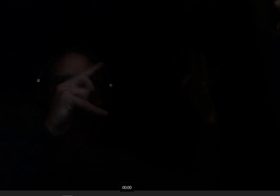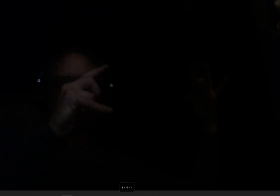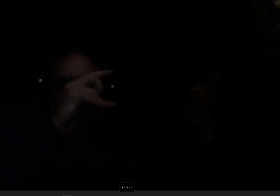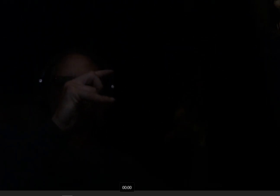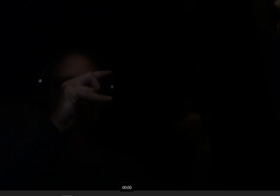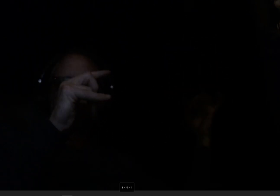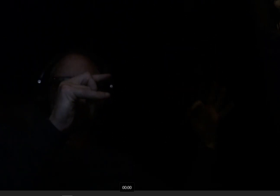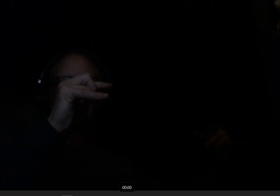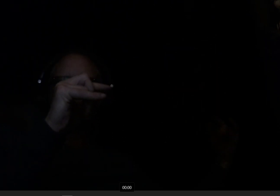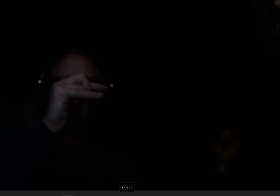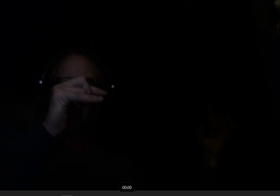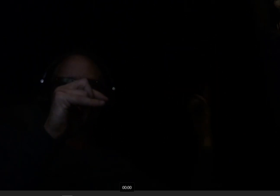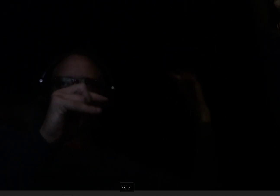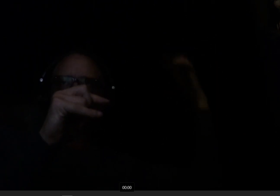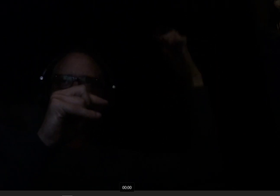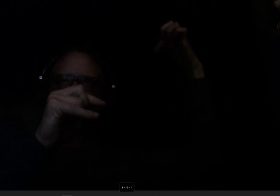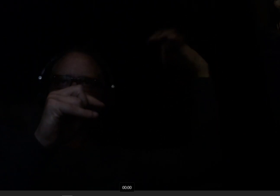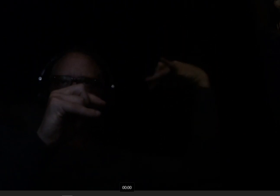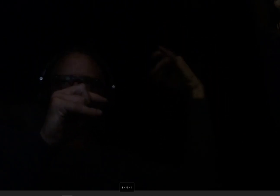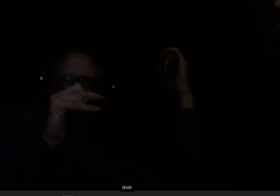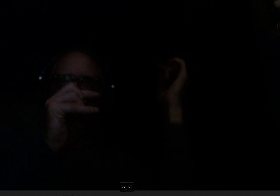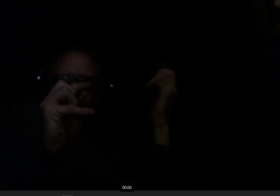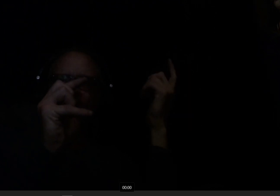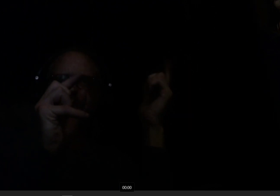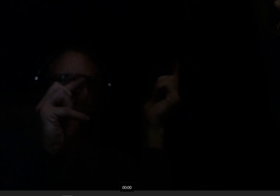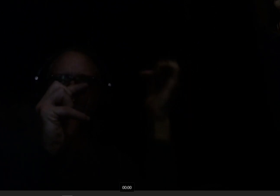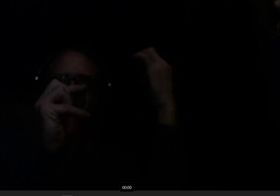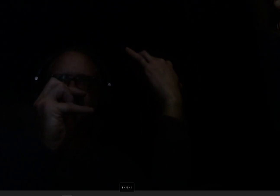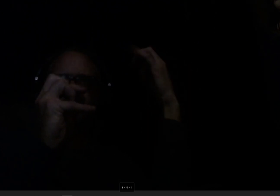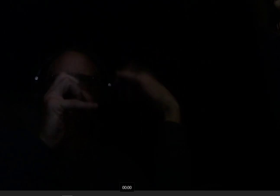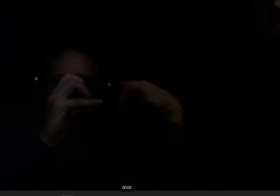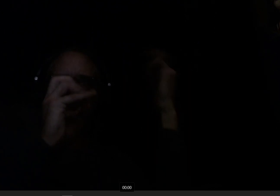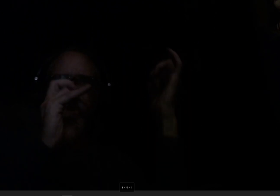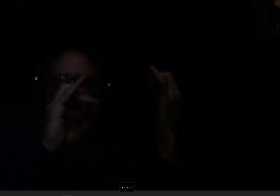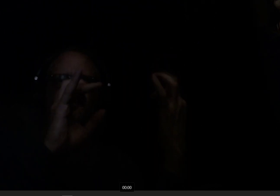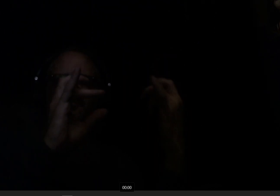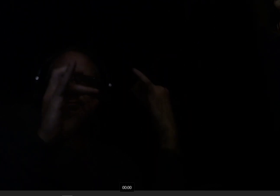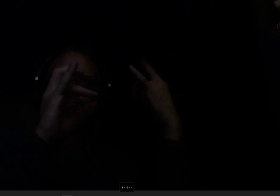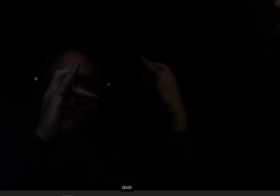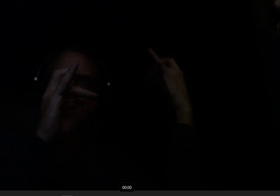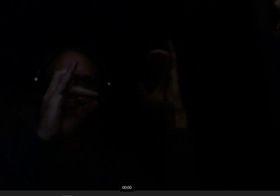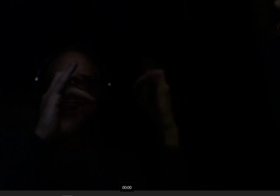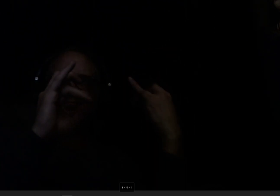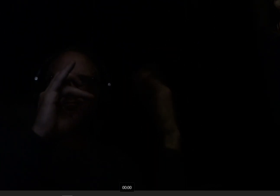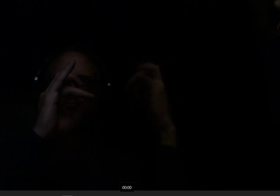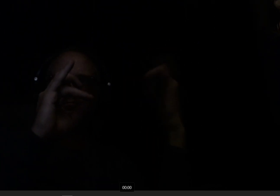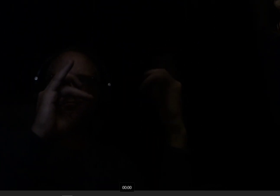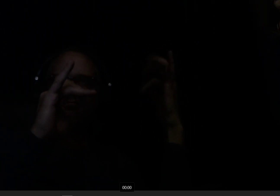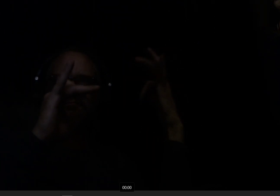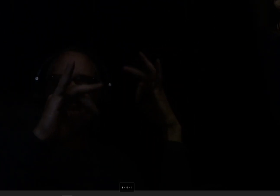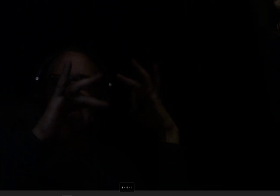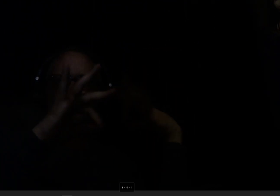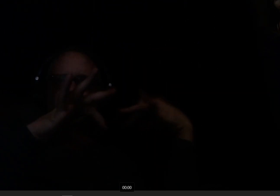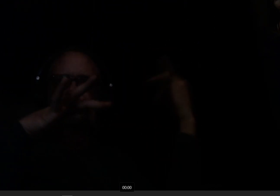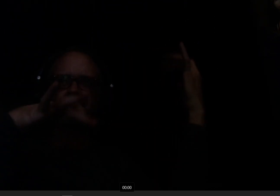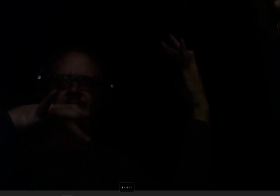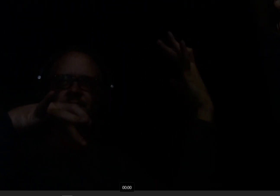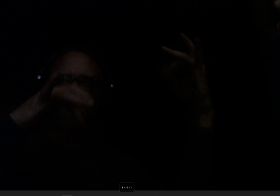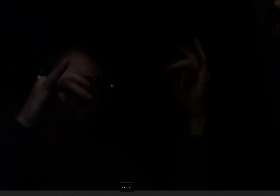Prima donna girl, yeah All I ever wanted was the world I